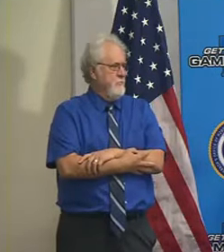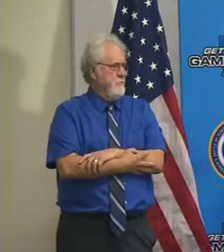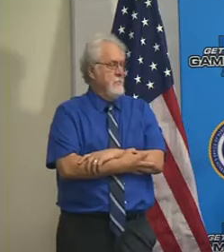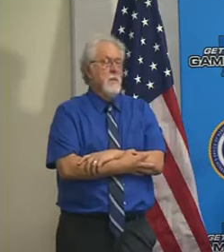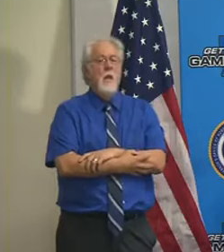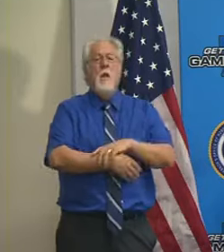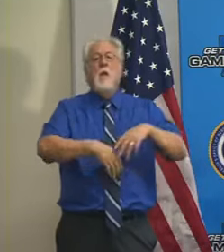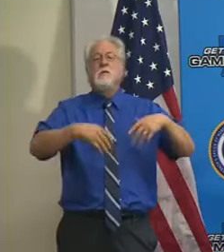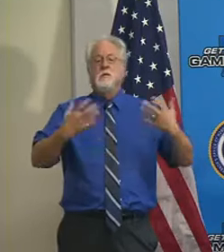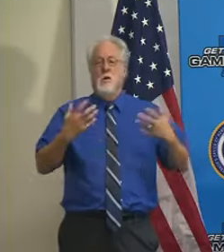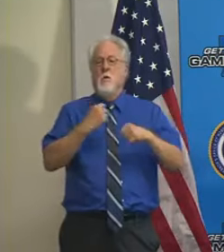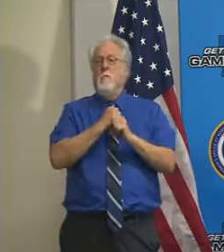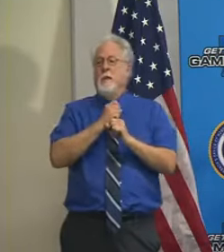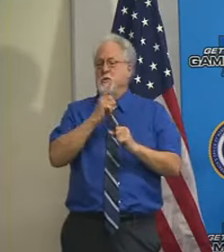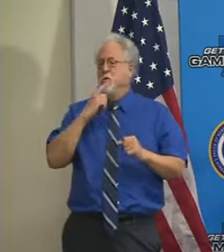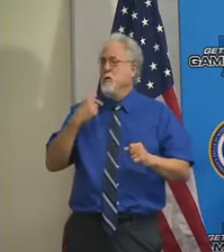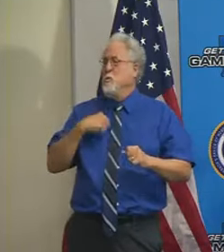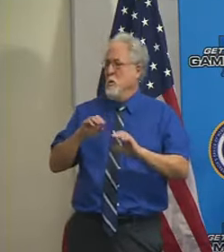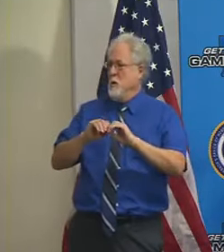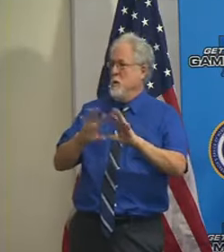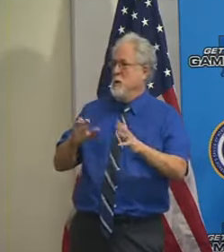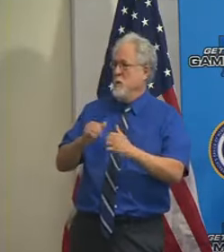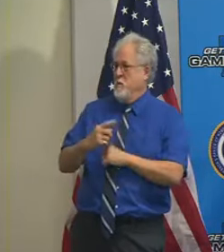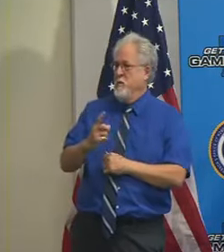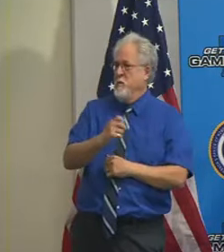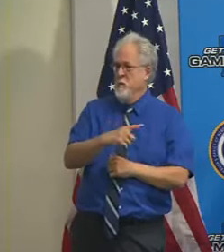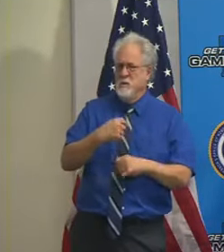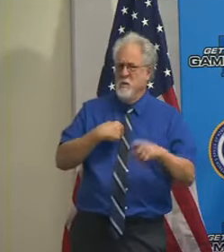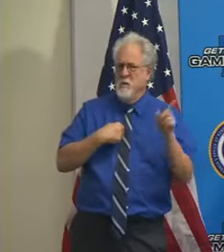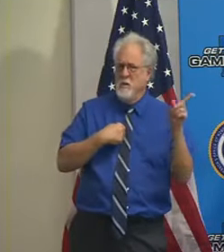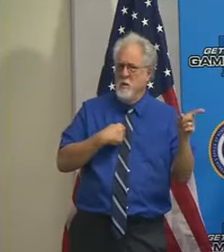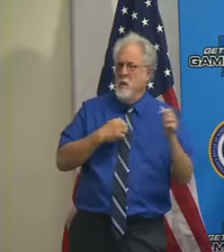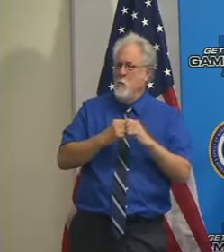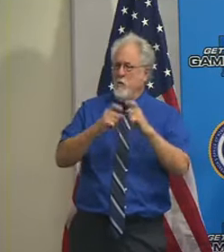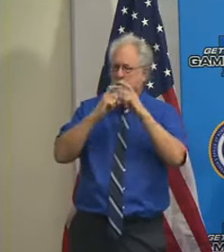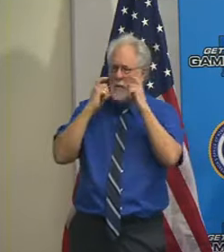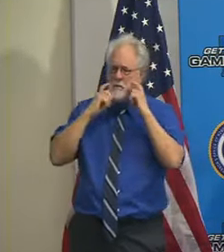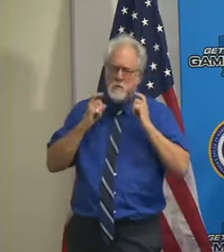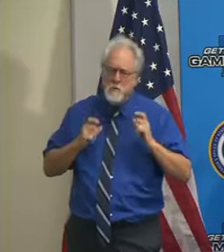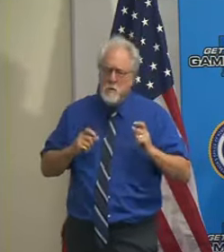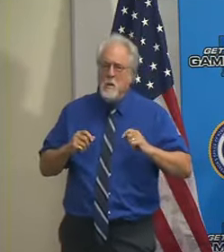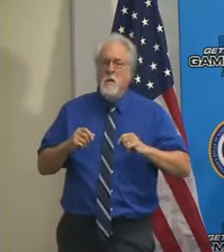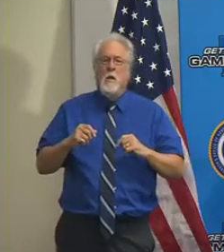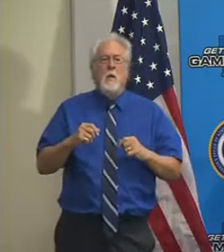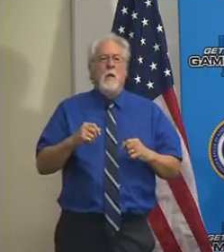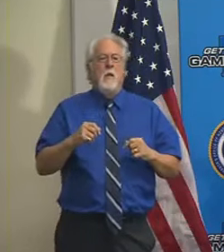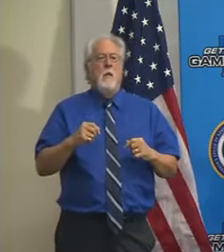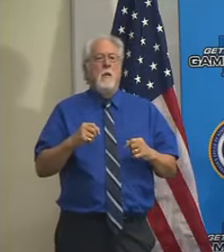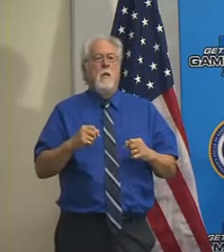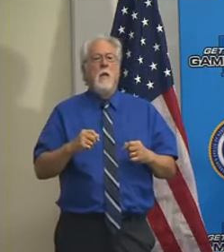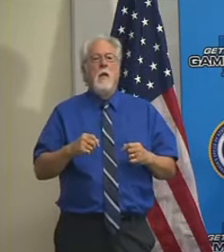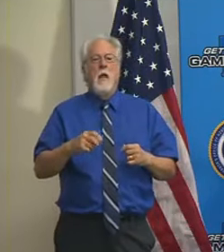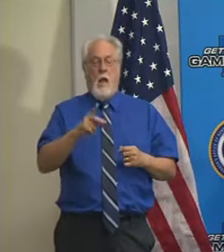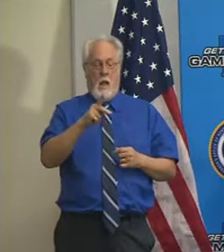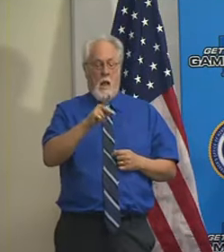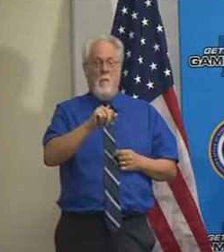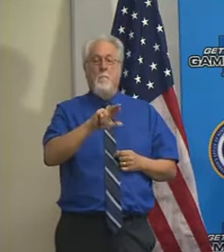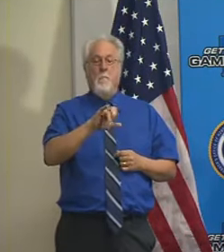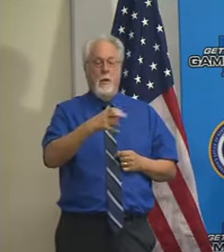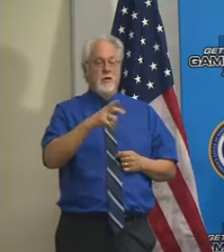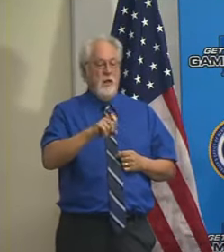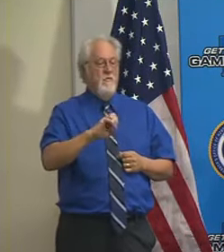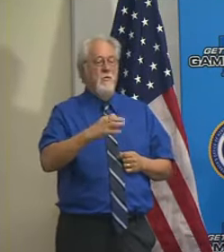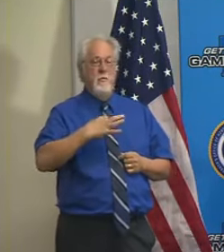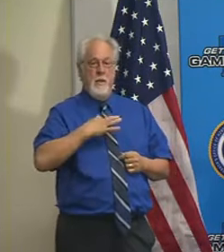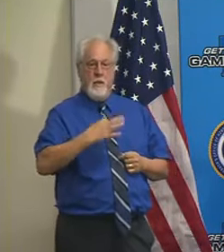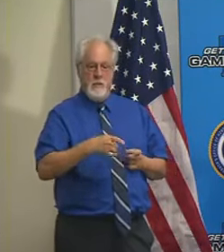So just to make sure we were clear with your question, because I was over there with a mask on, a parish has to be eligible,